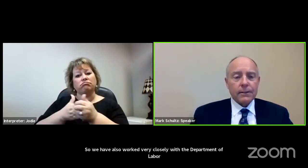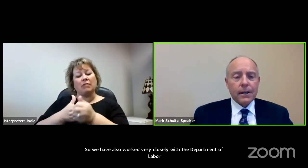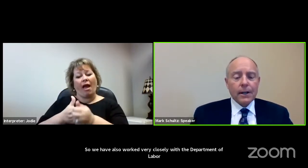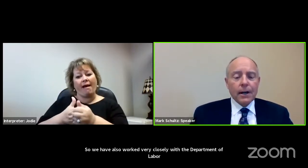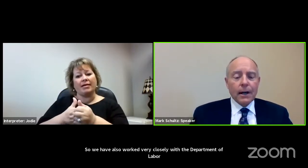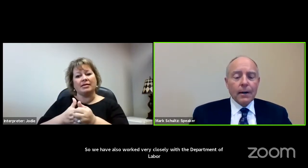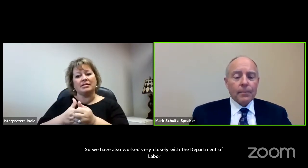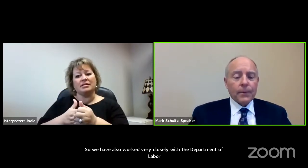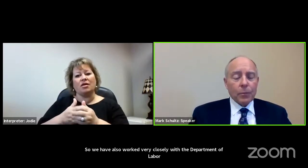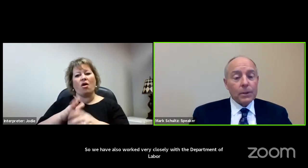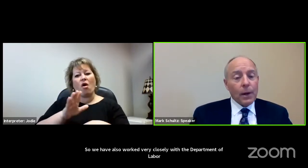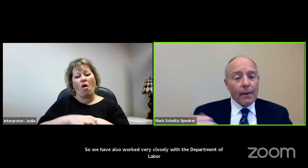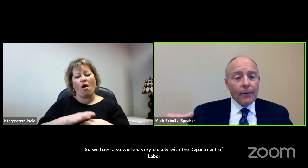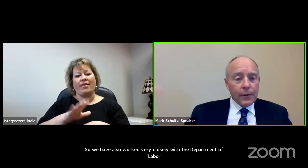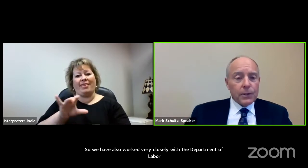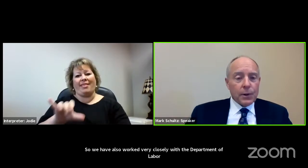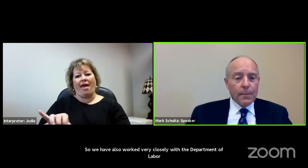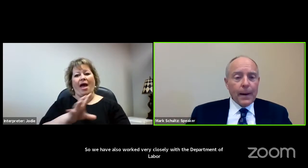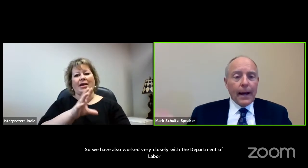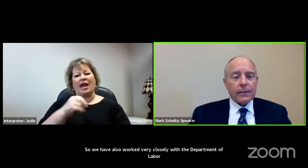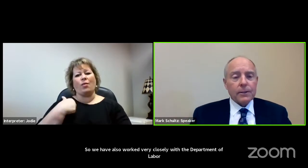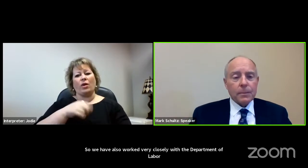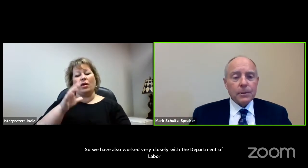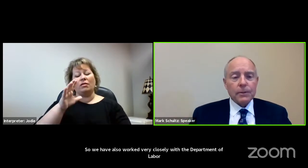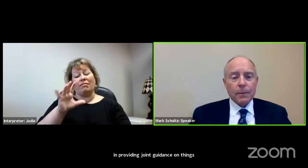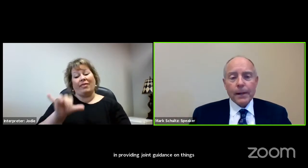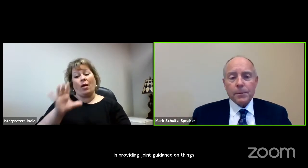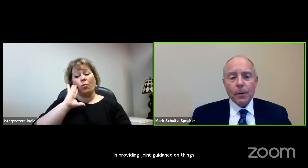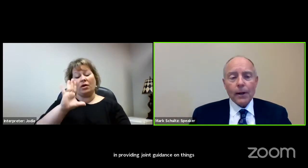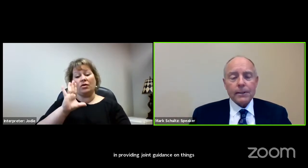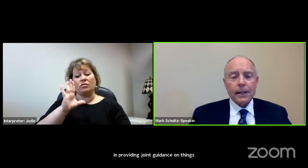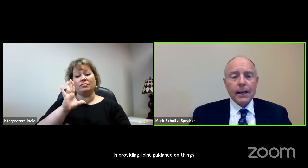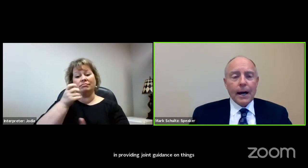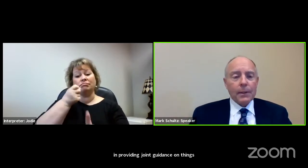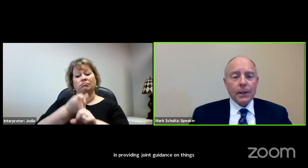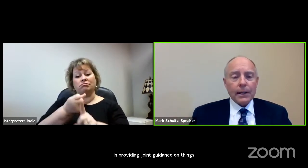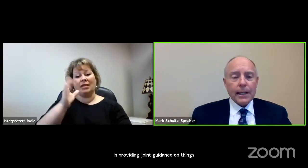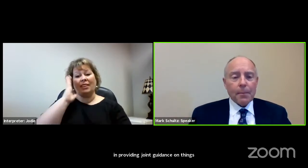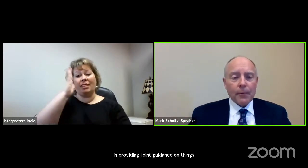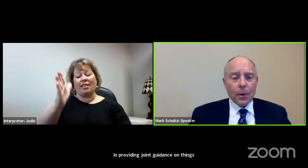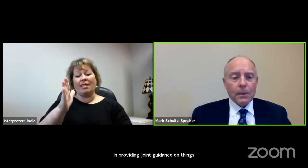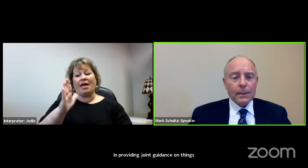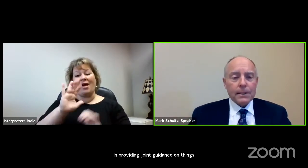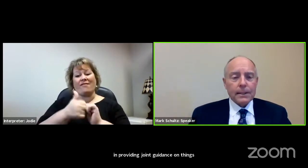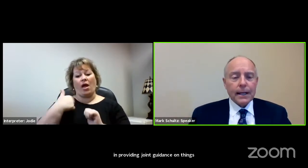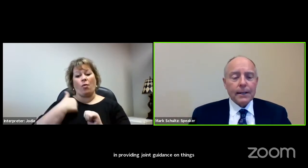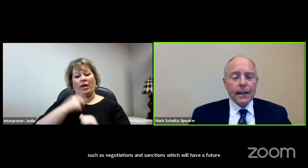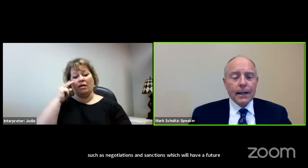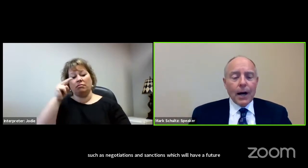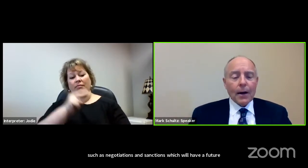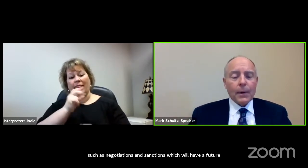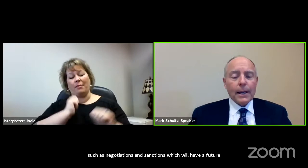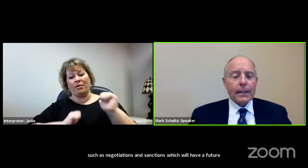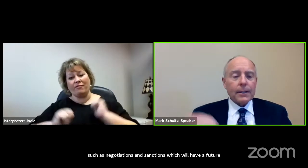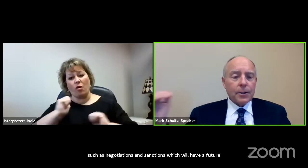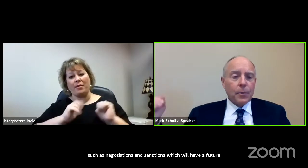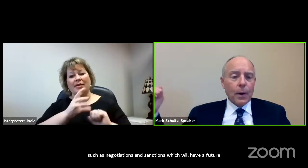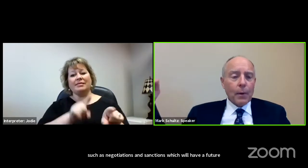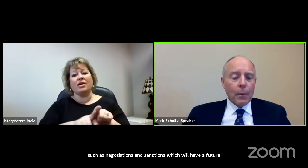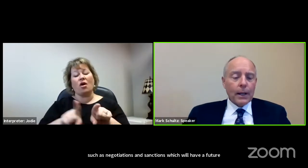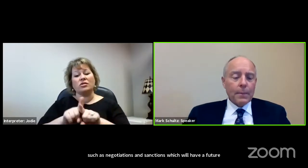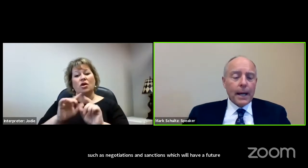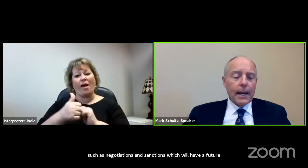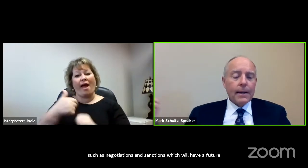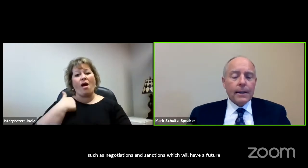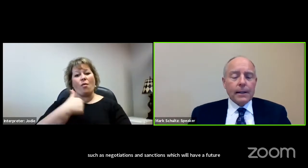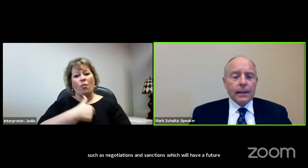sanctions, which will have a future impact in terms of the benchmarks, how we look at that performance, and then how do we get to